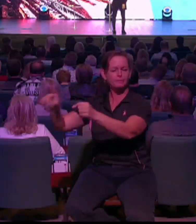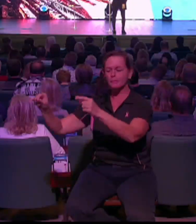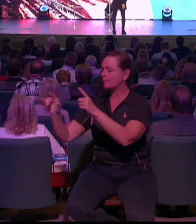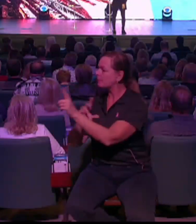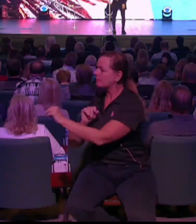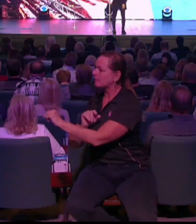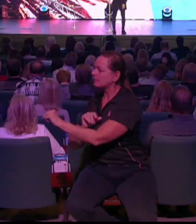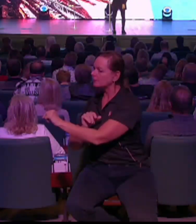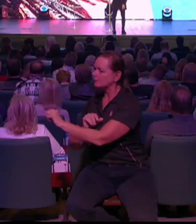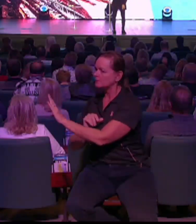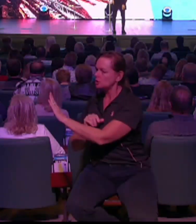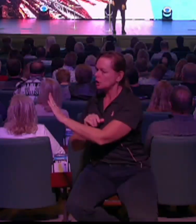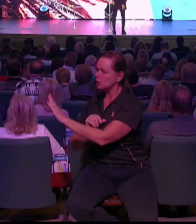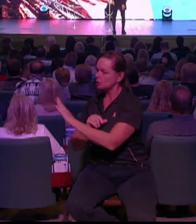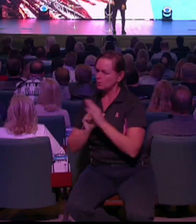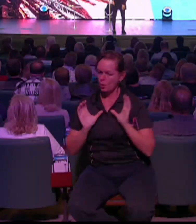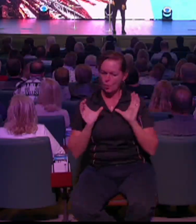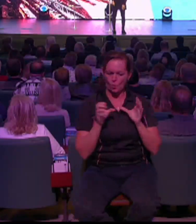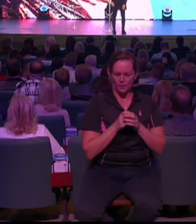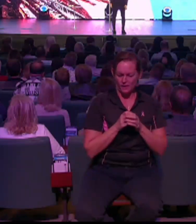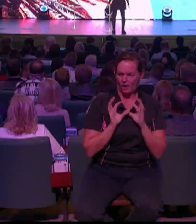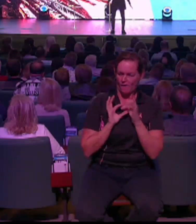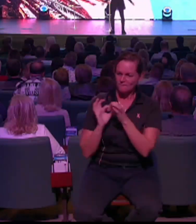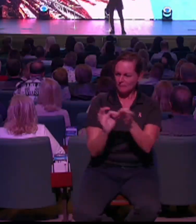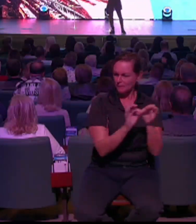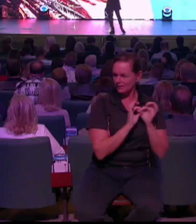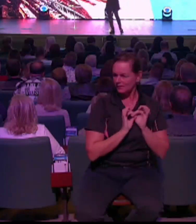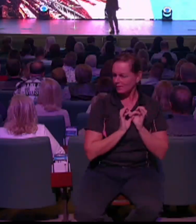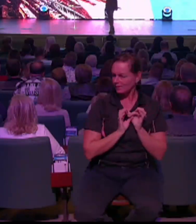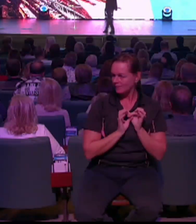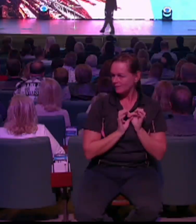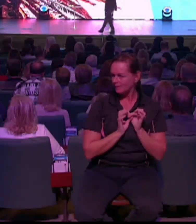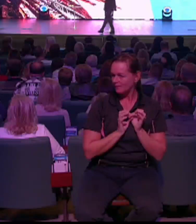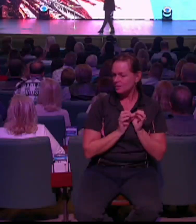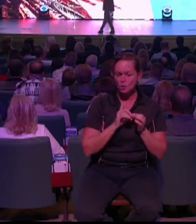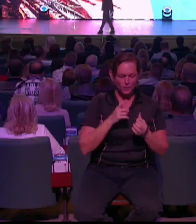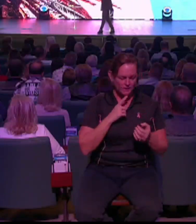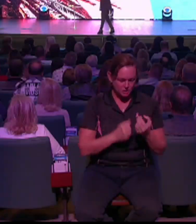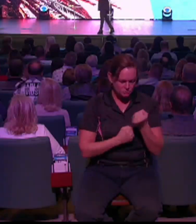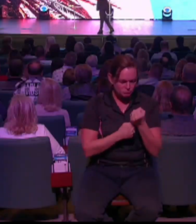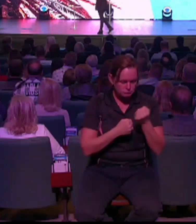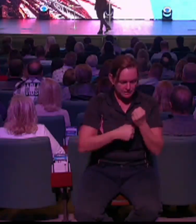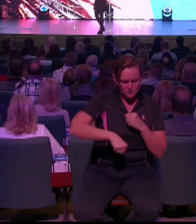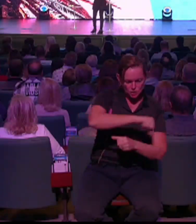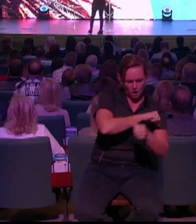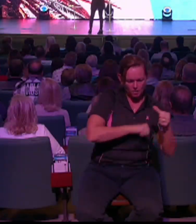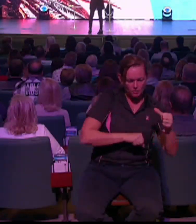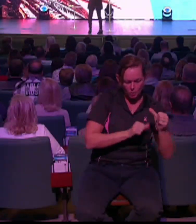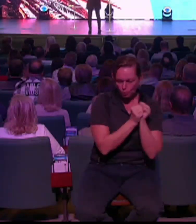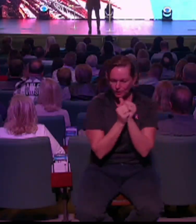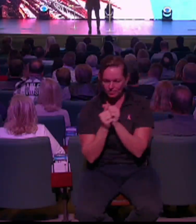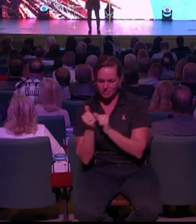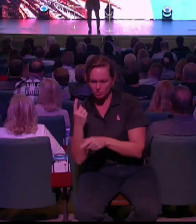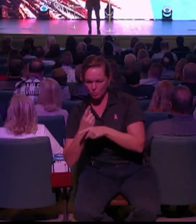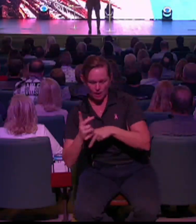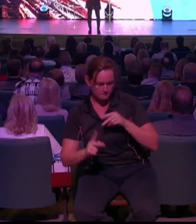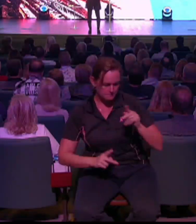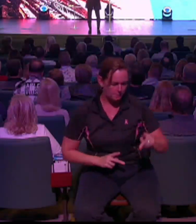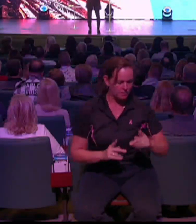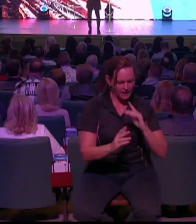with people that are family. We need to get the right people around the right table having the right conversations. And social media